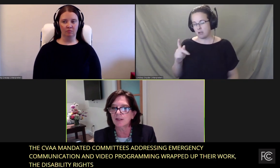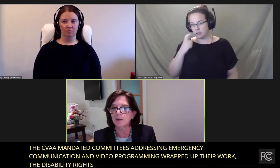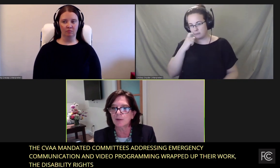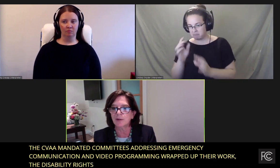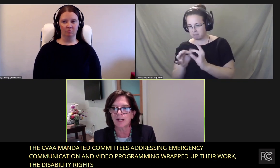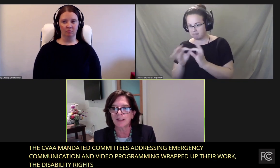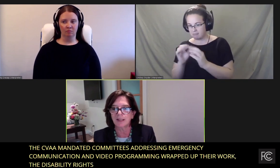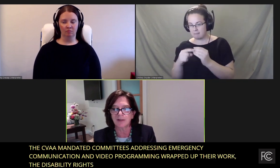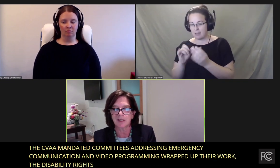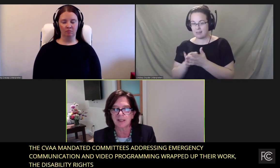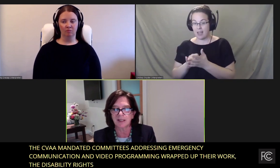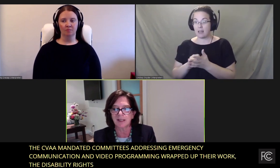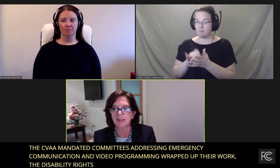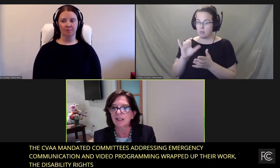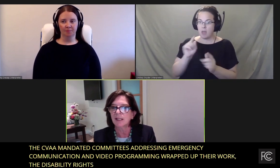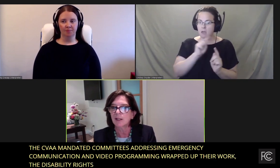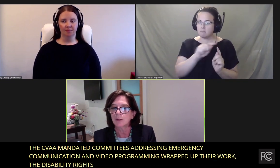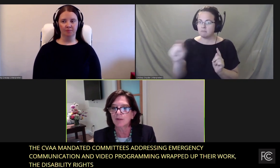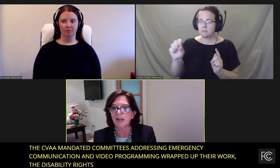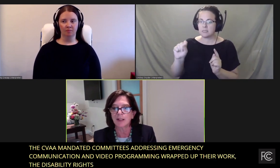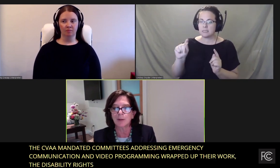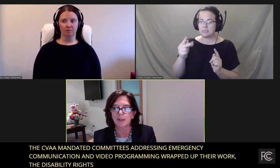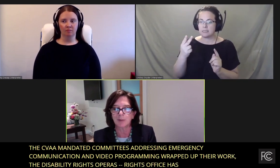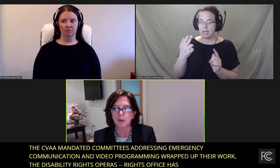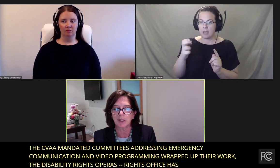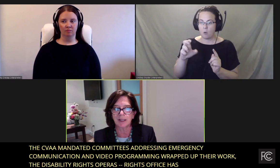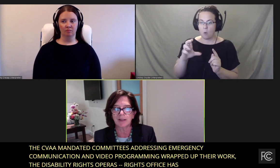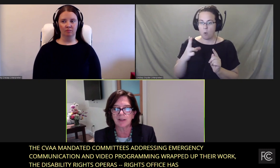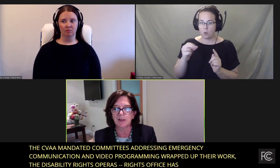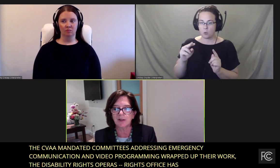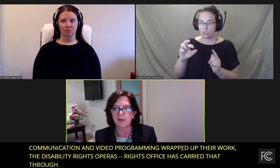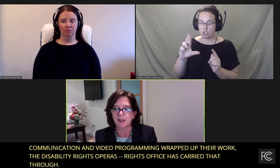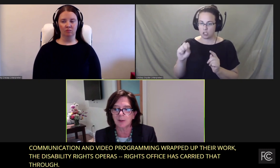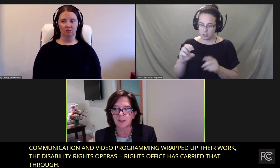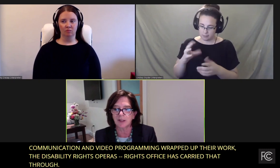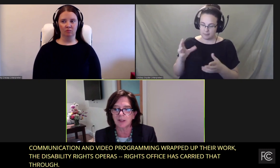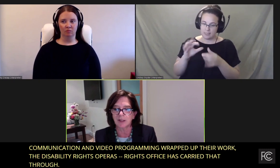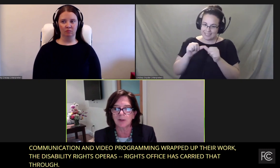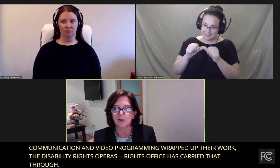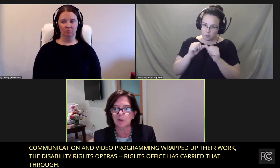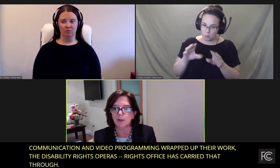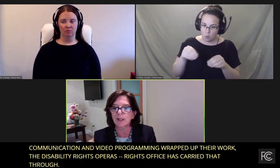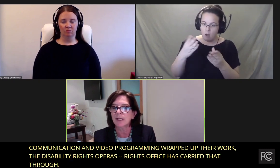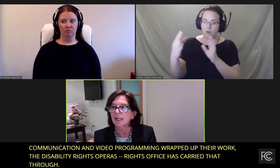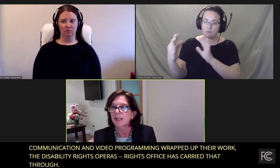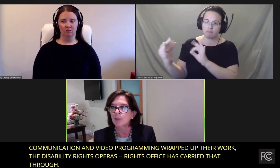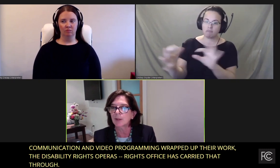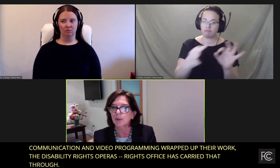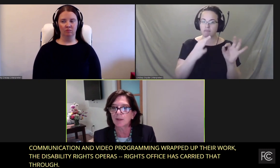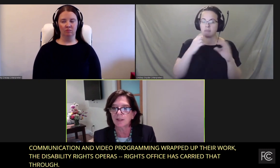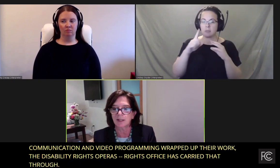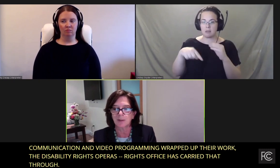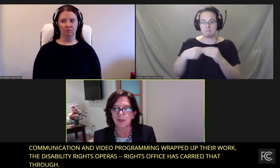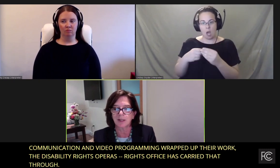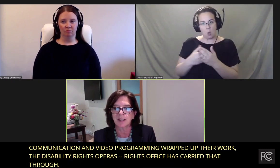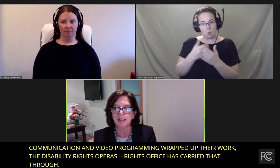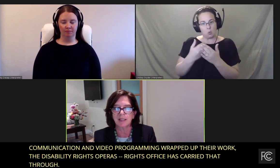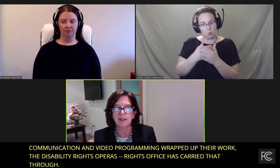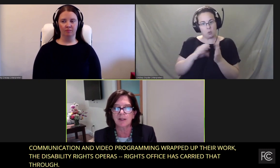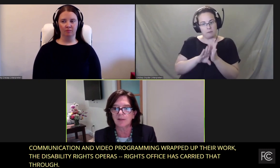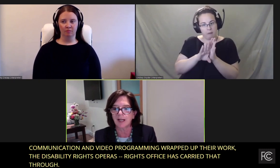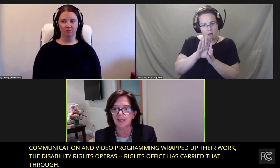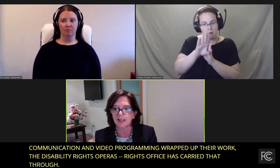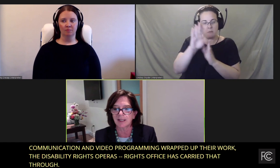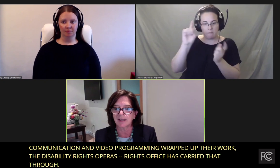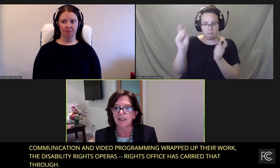continue to provide the FCC with valuable input into new developments to ensure that people with disabilities